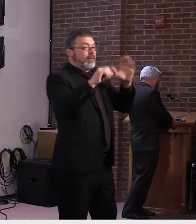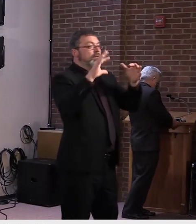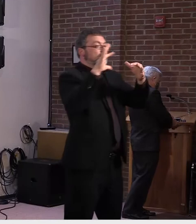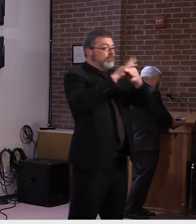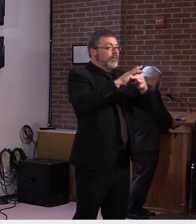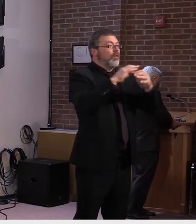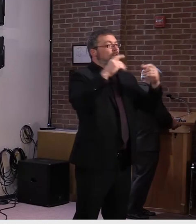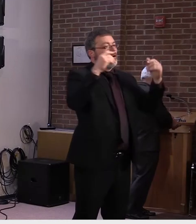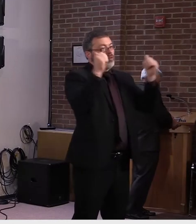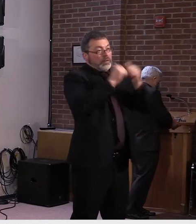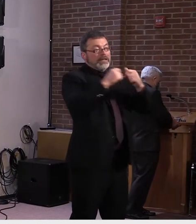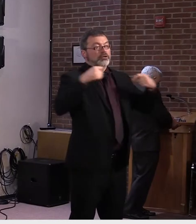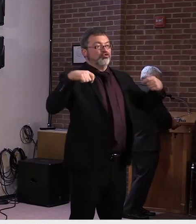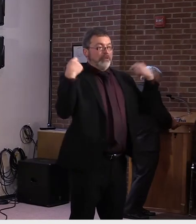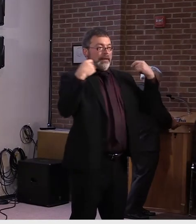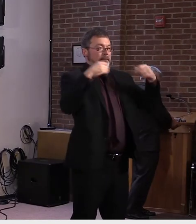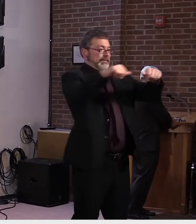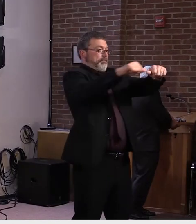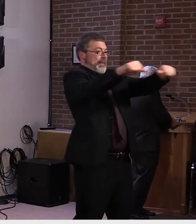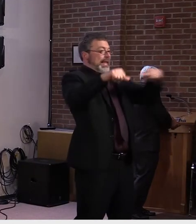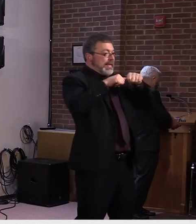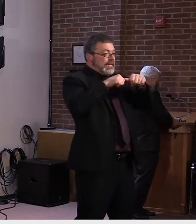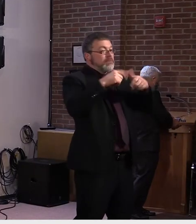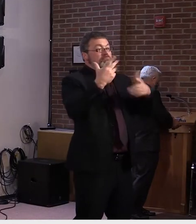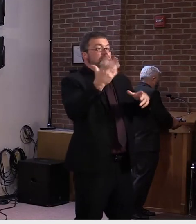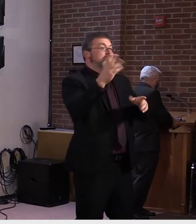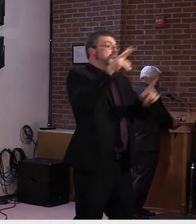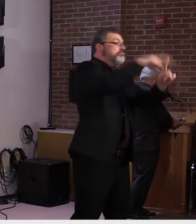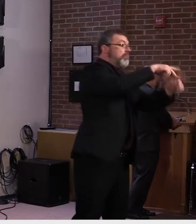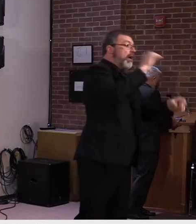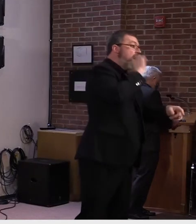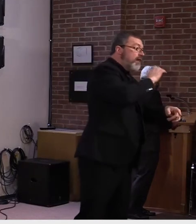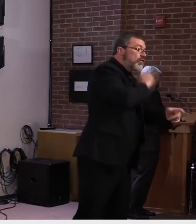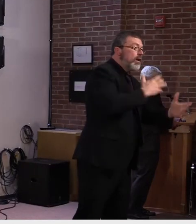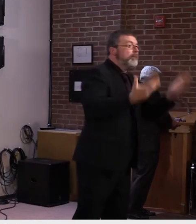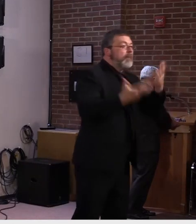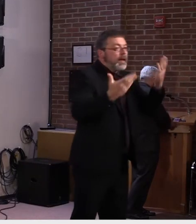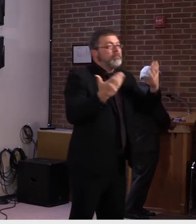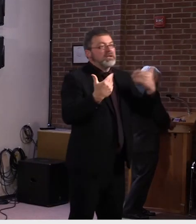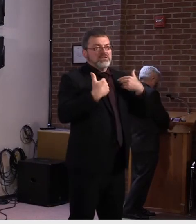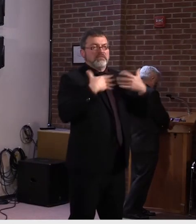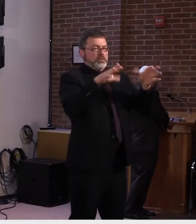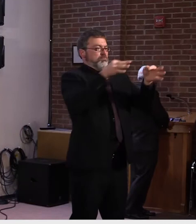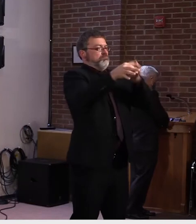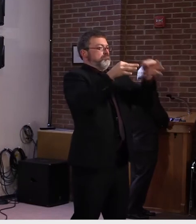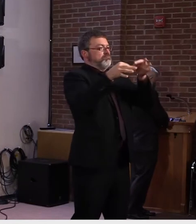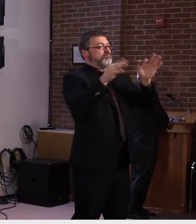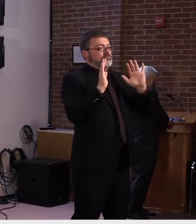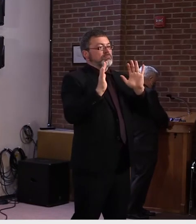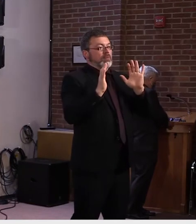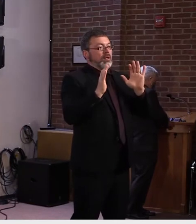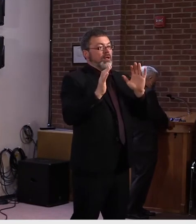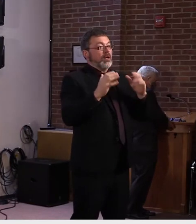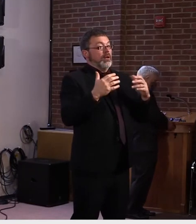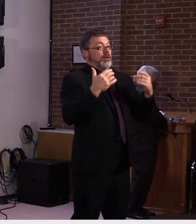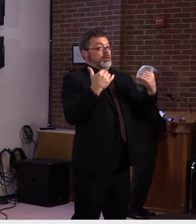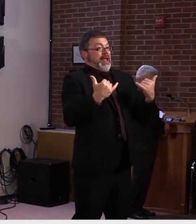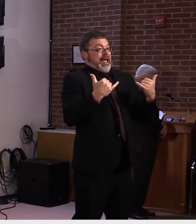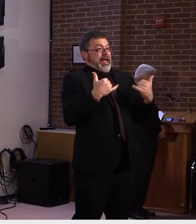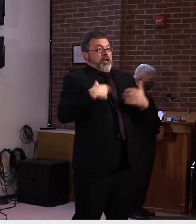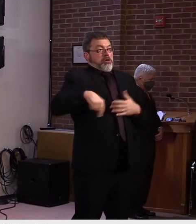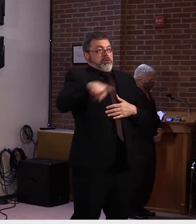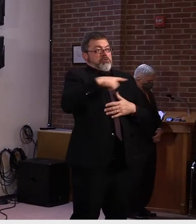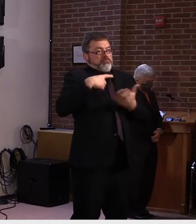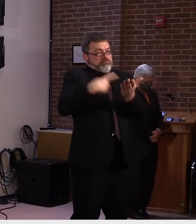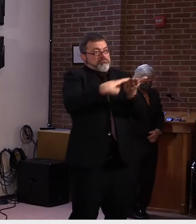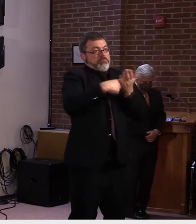gyms and cafeterias and so forth. Um, I understand there is a conversation going on, uh, with physical education teachers. They have an interest